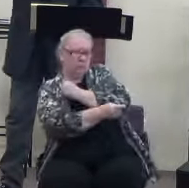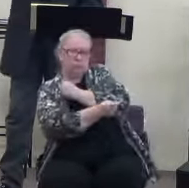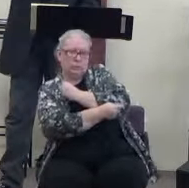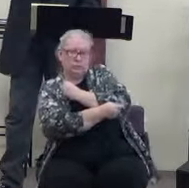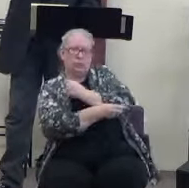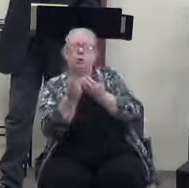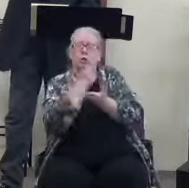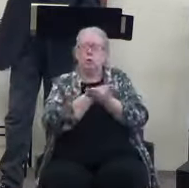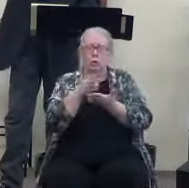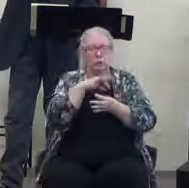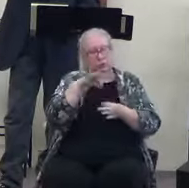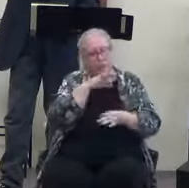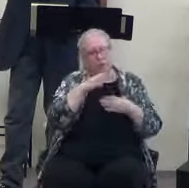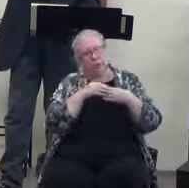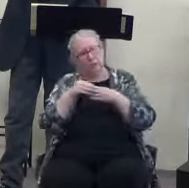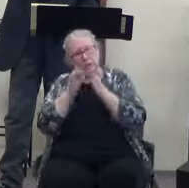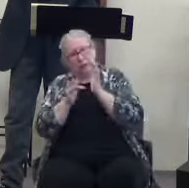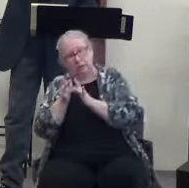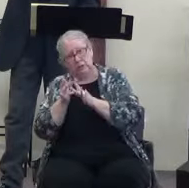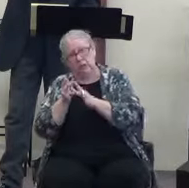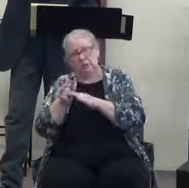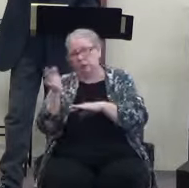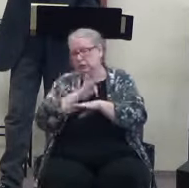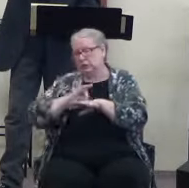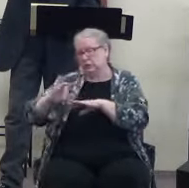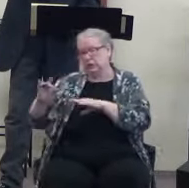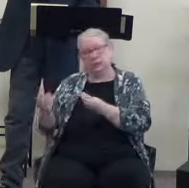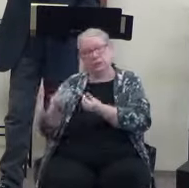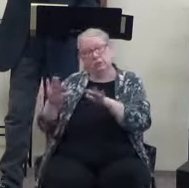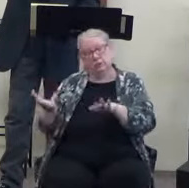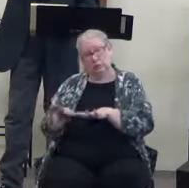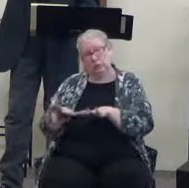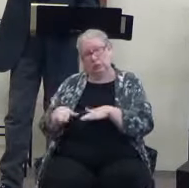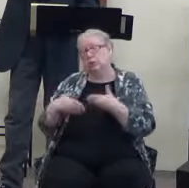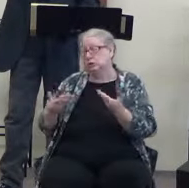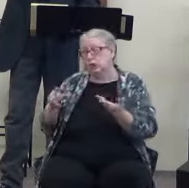the Holy Spirit led Jesus to the desert so He could be tempted.